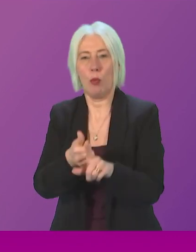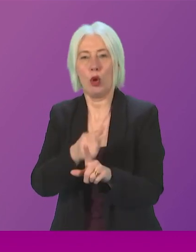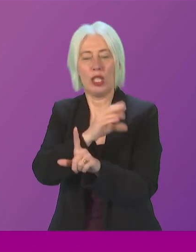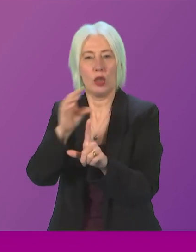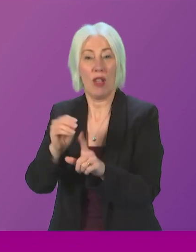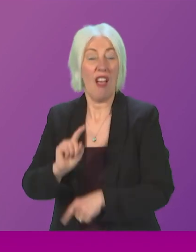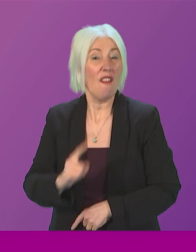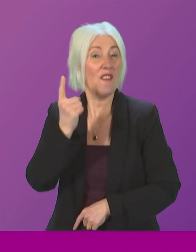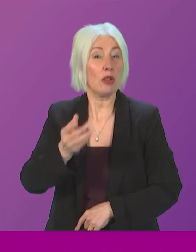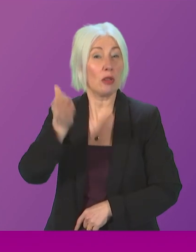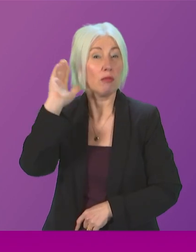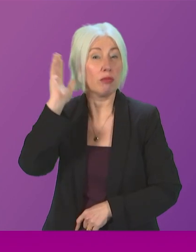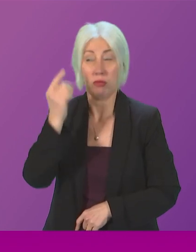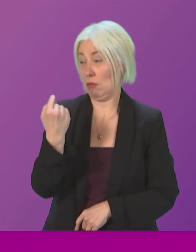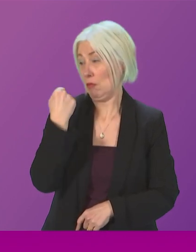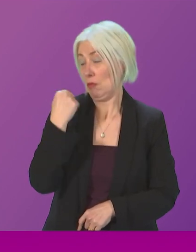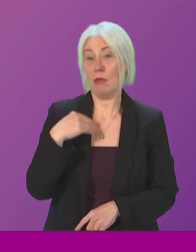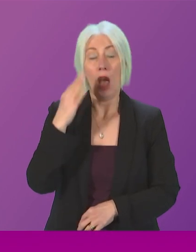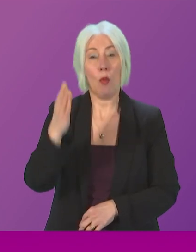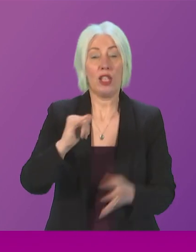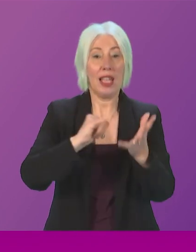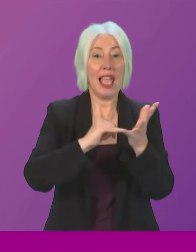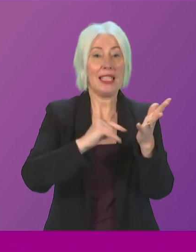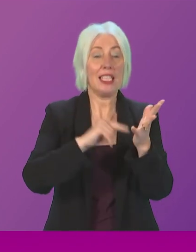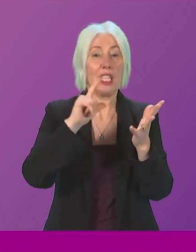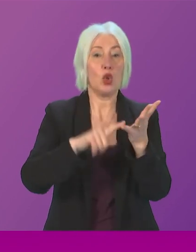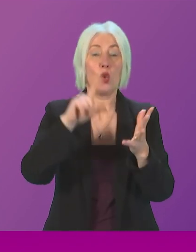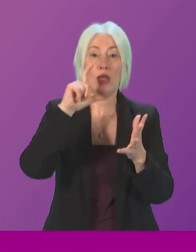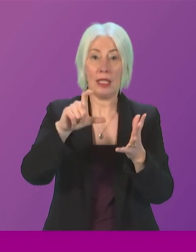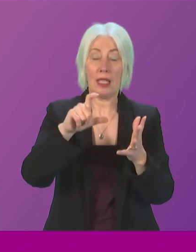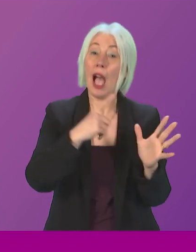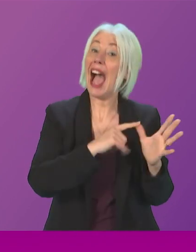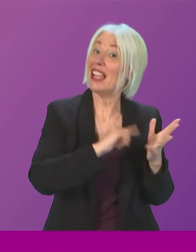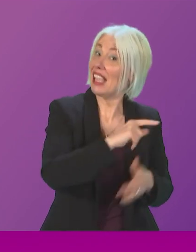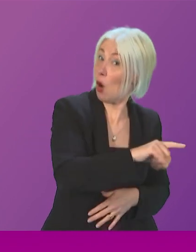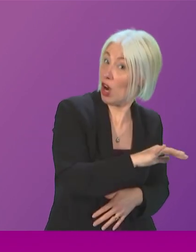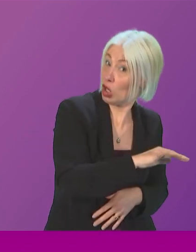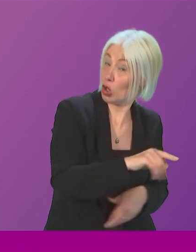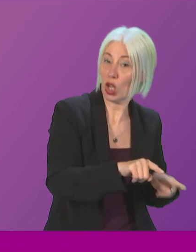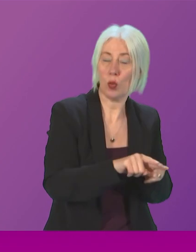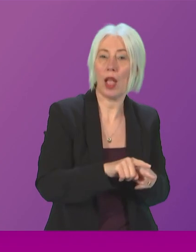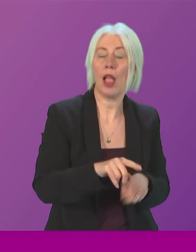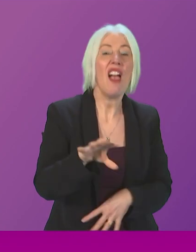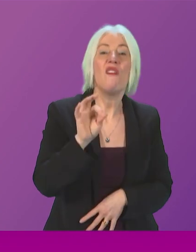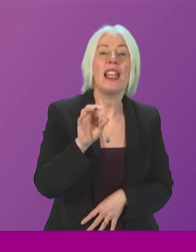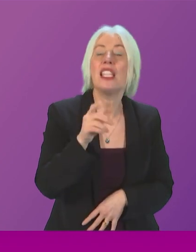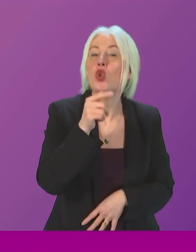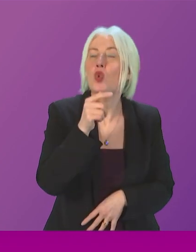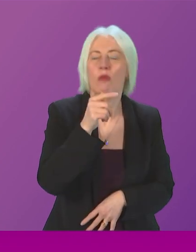the very first major speaking event I went to was at the STUC Anna Sawa was there one person that wasn't invited of course